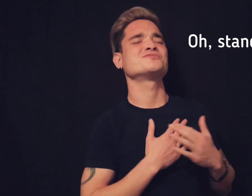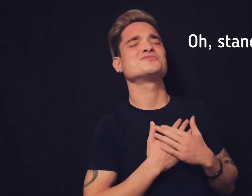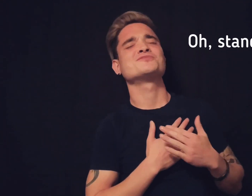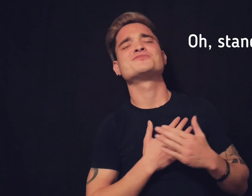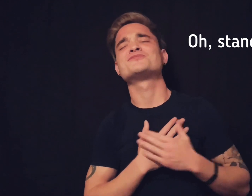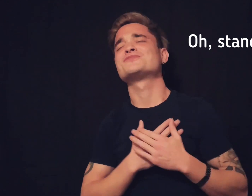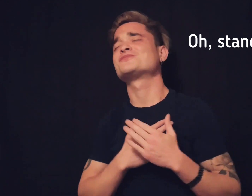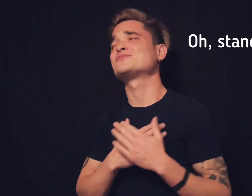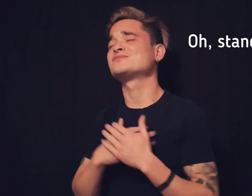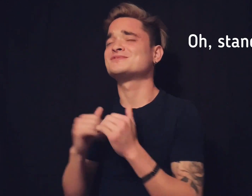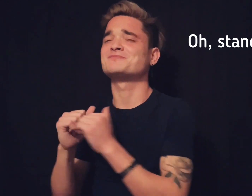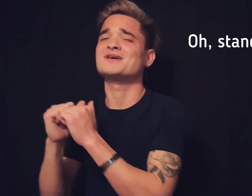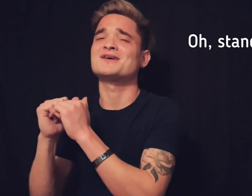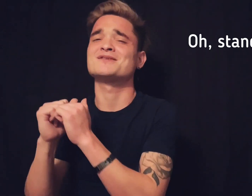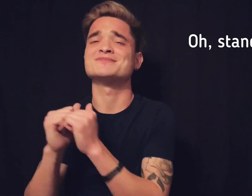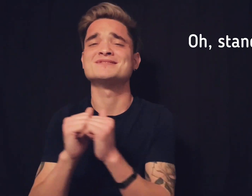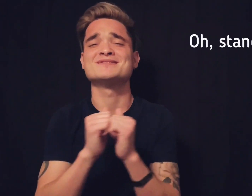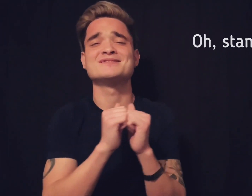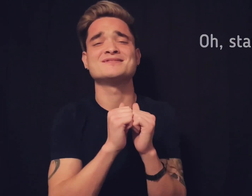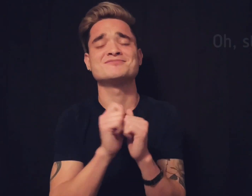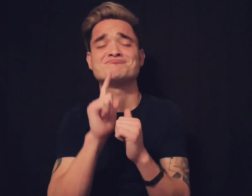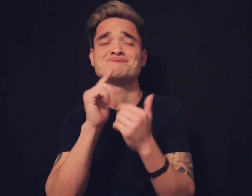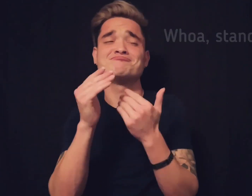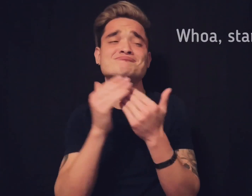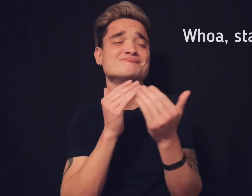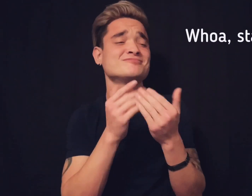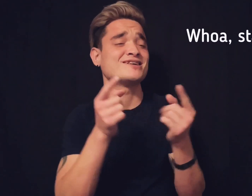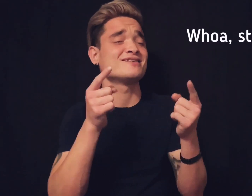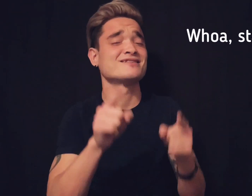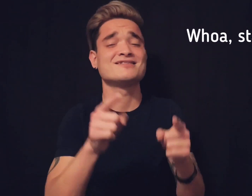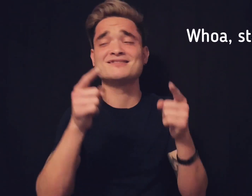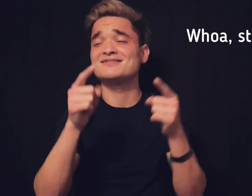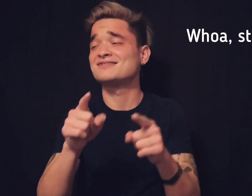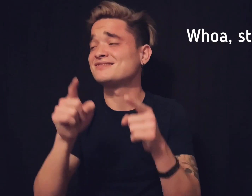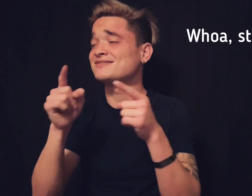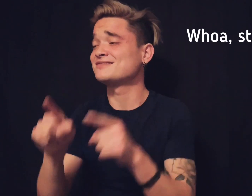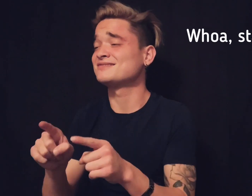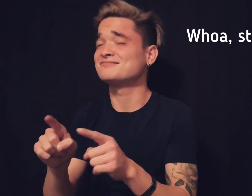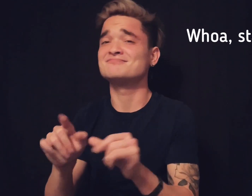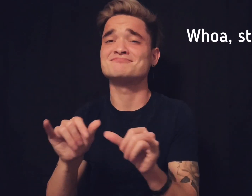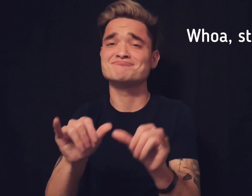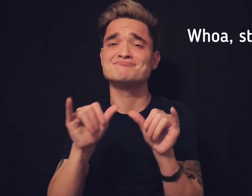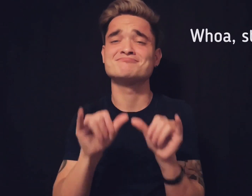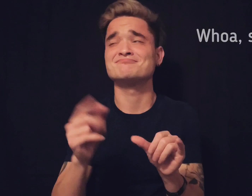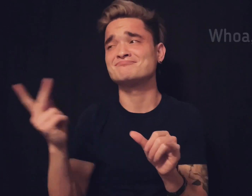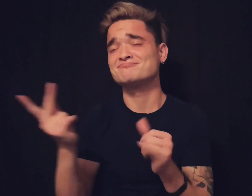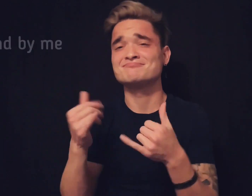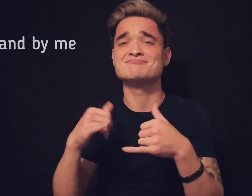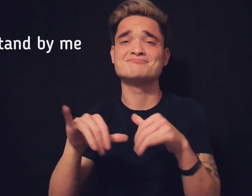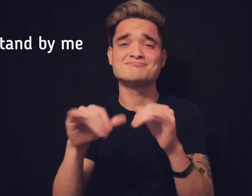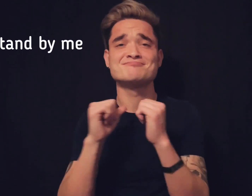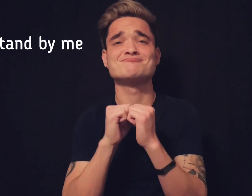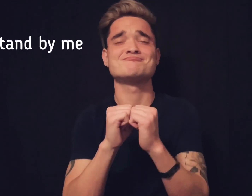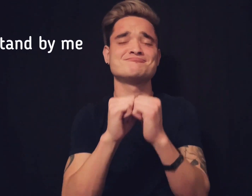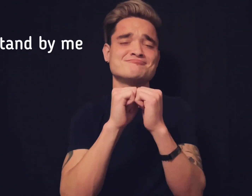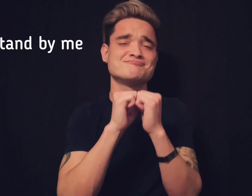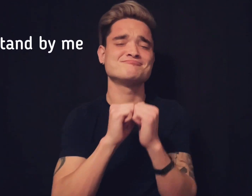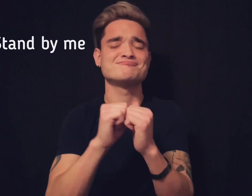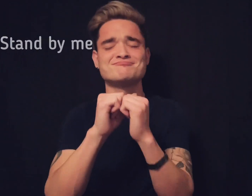by me Oh, stand now Stand by me